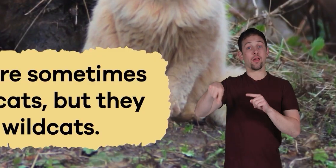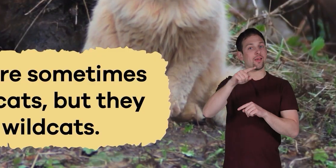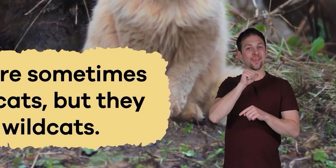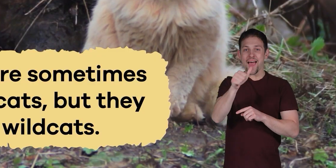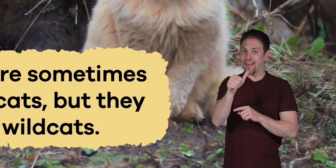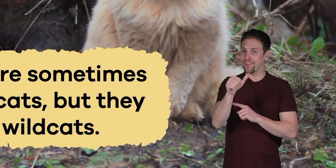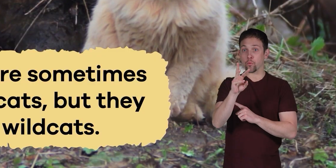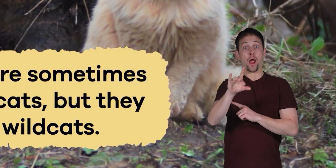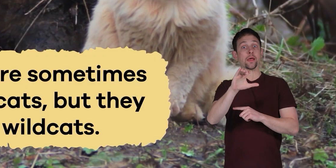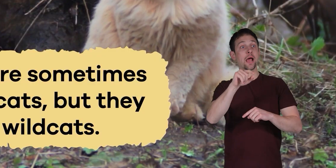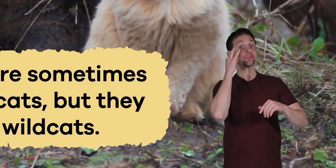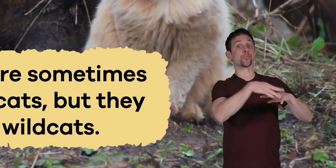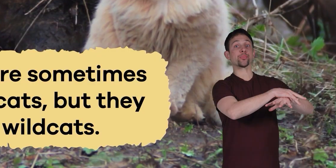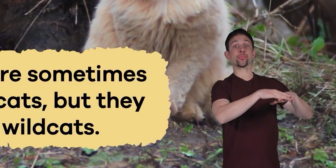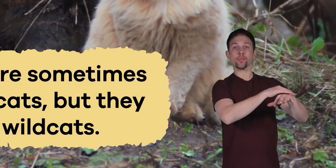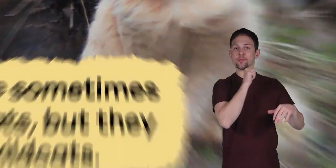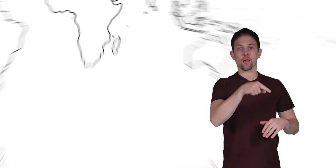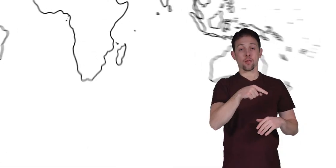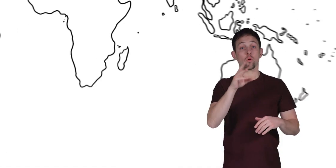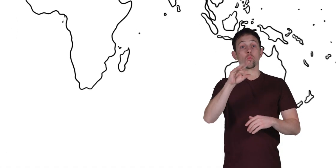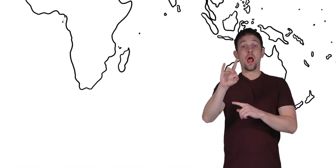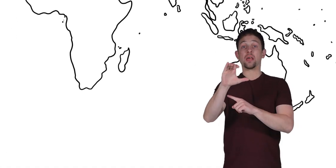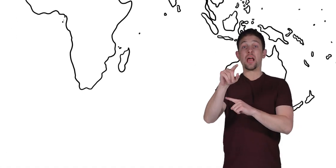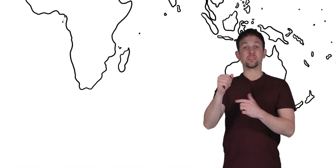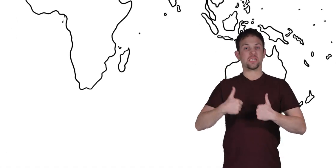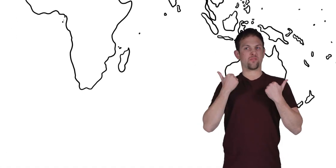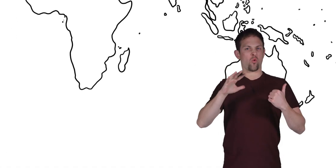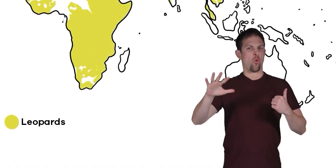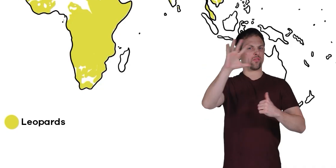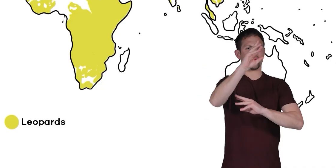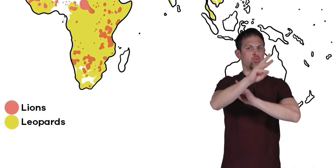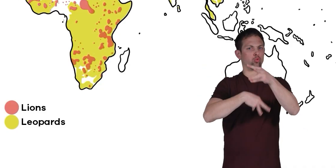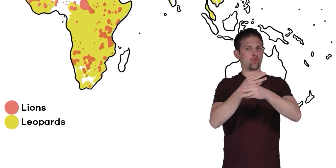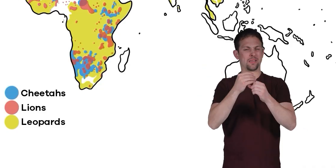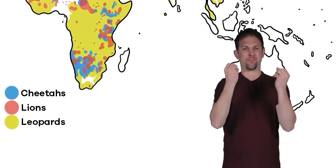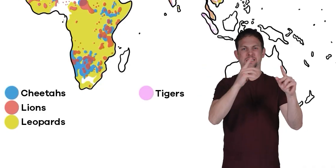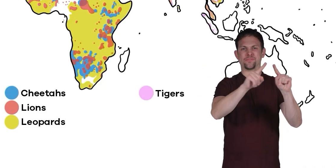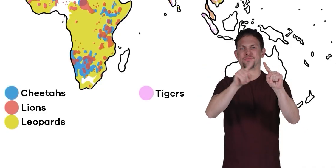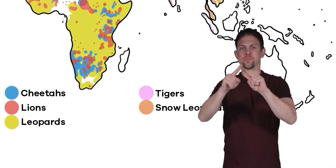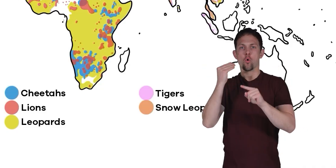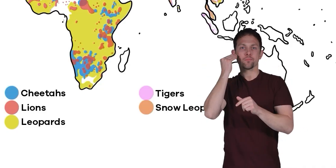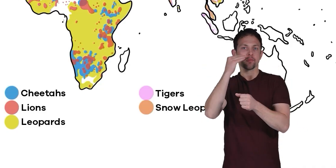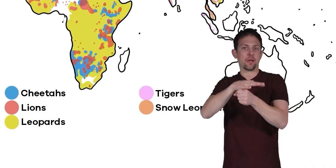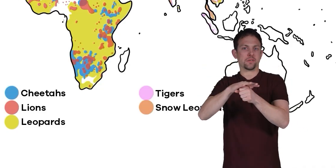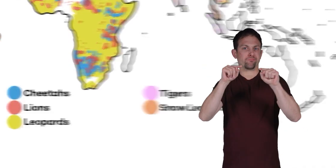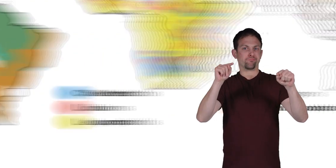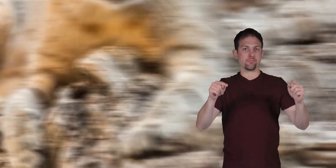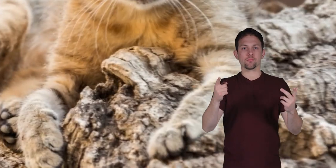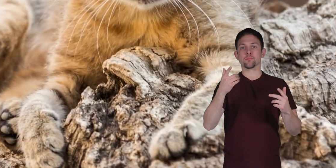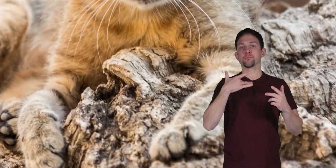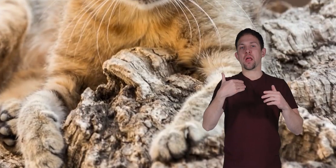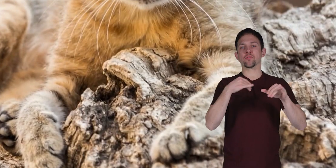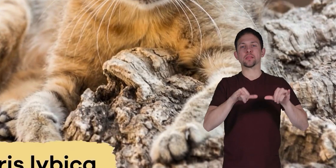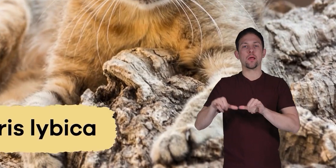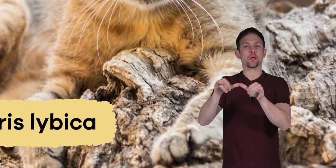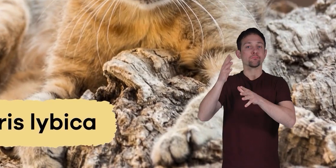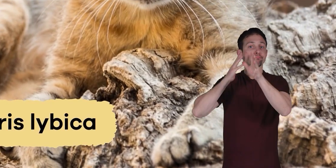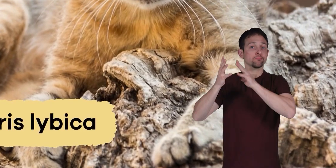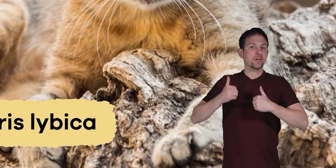they are not wild cats. Wildcats live all over the world in many different habitats. They all have a common ancestor